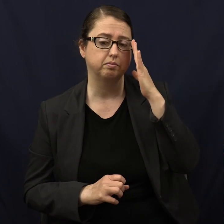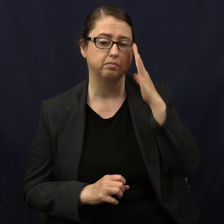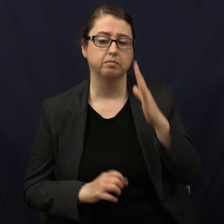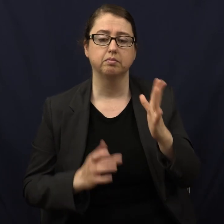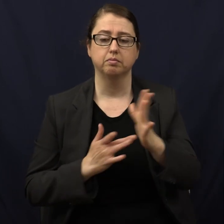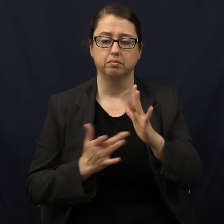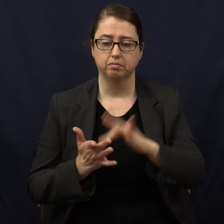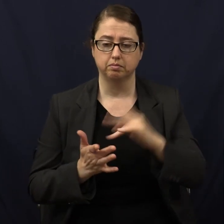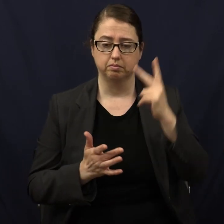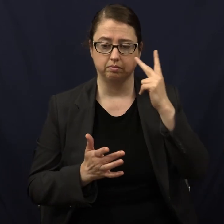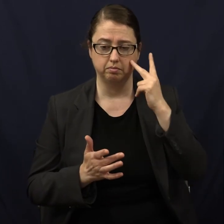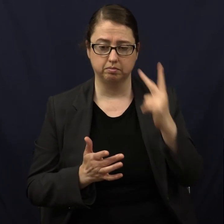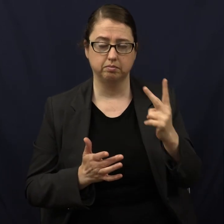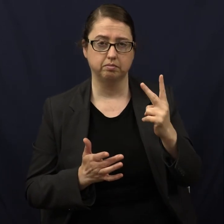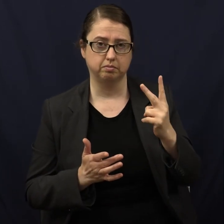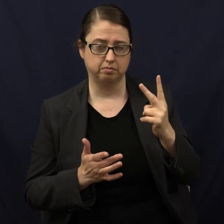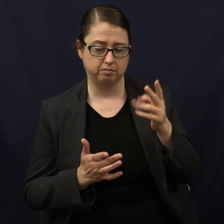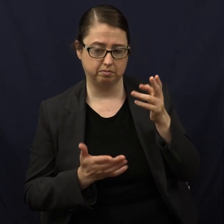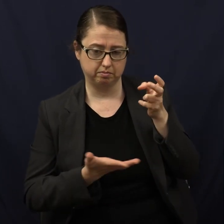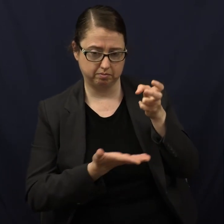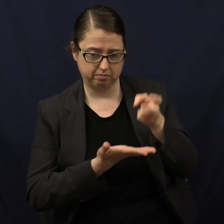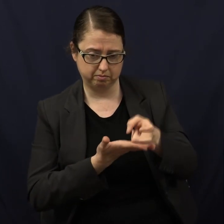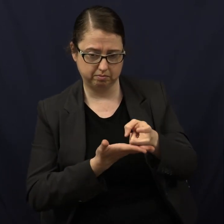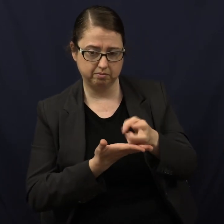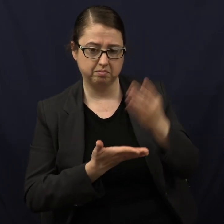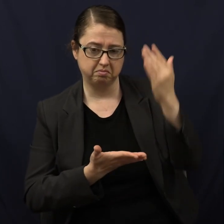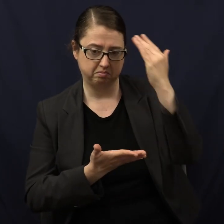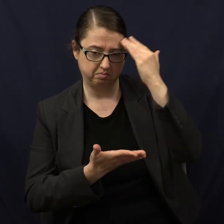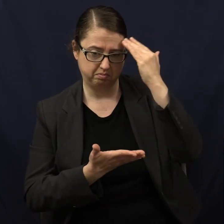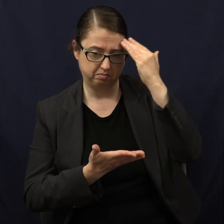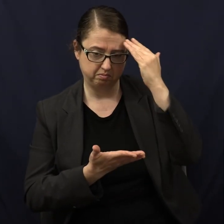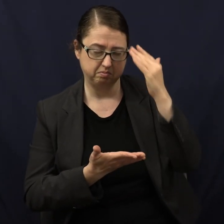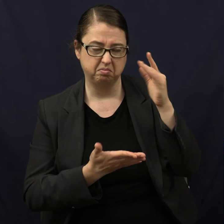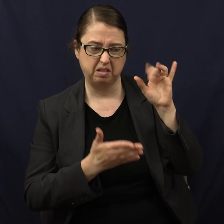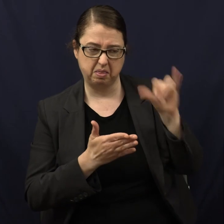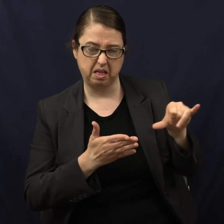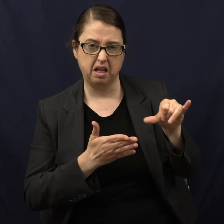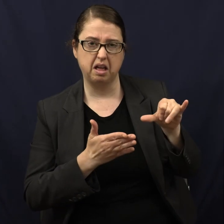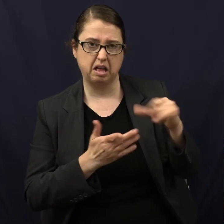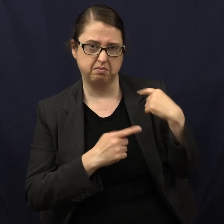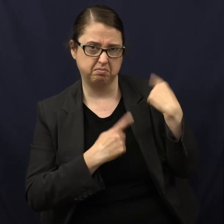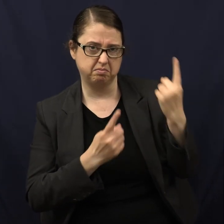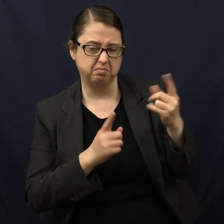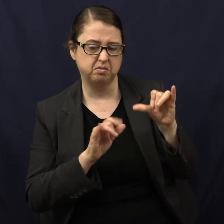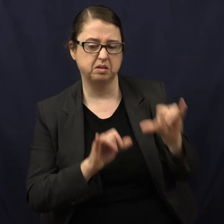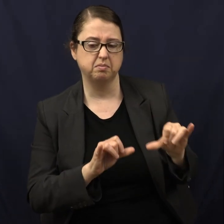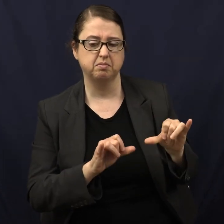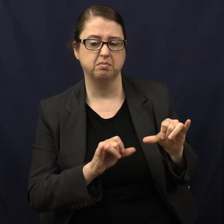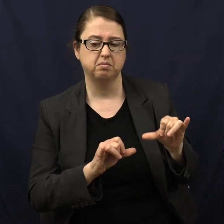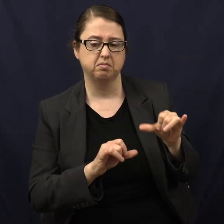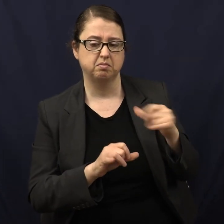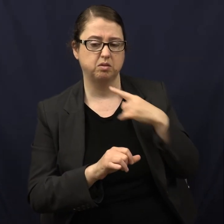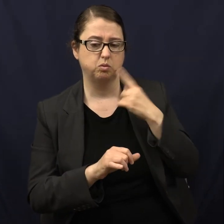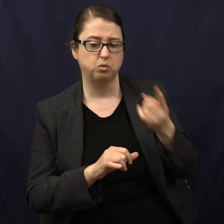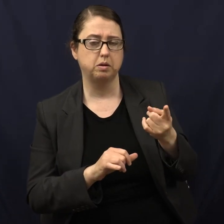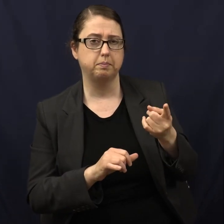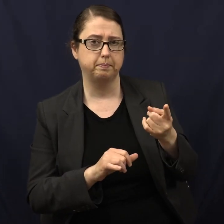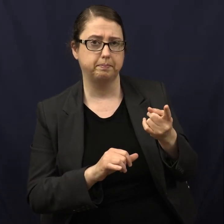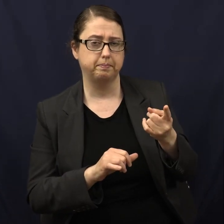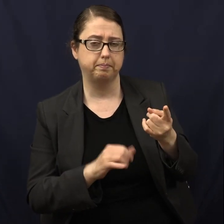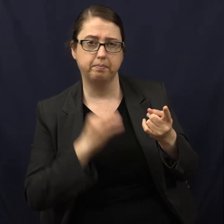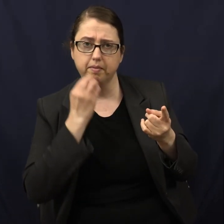When Jesus saw him lie, and he knew that he had been now a long time in that case, he said to him, what?